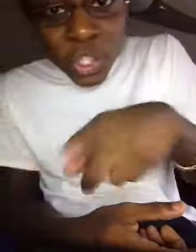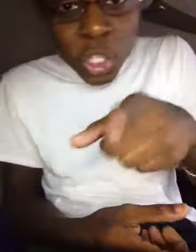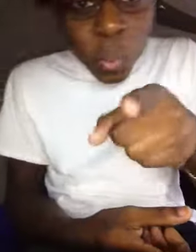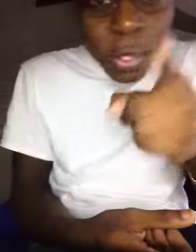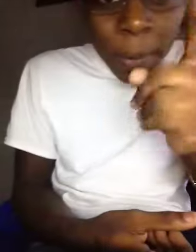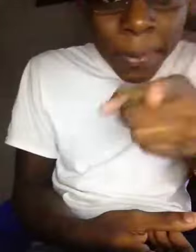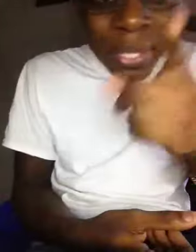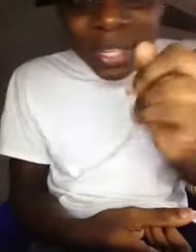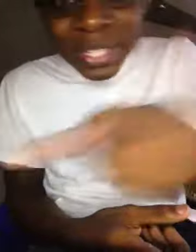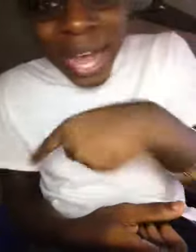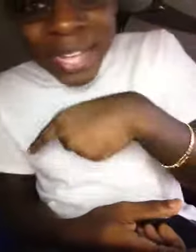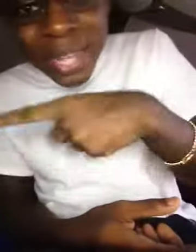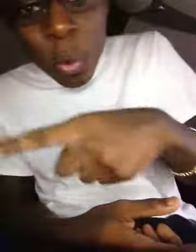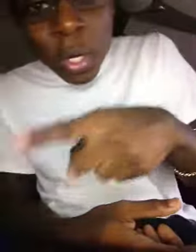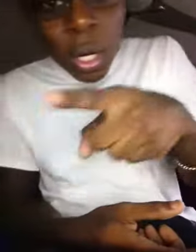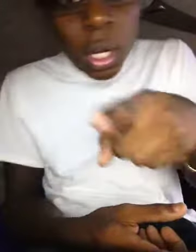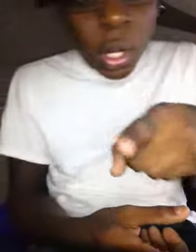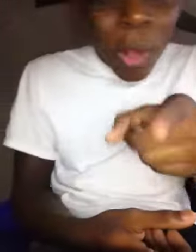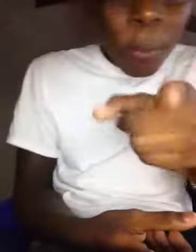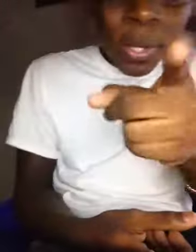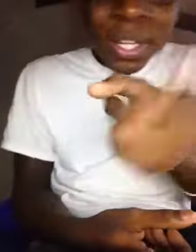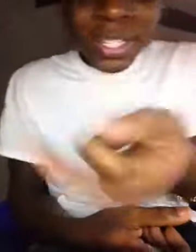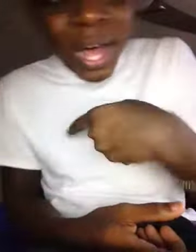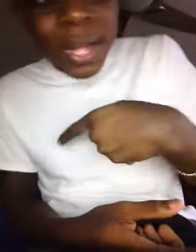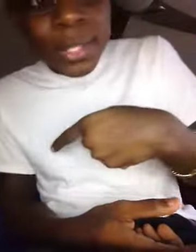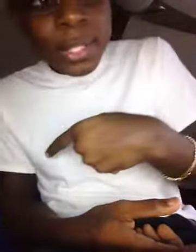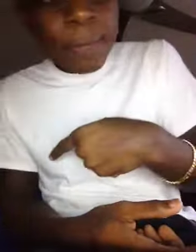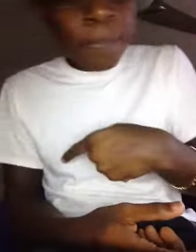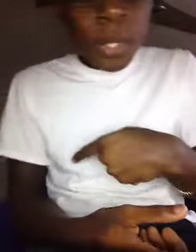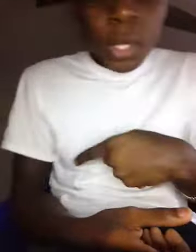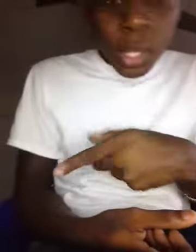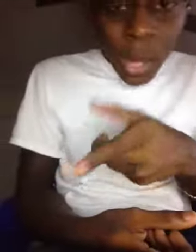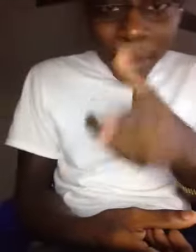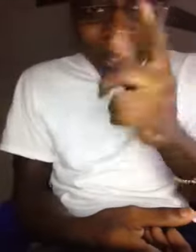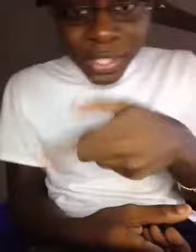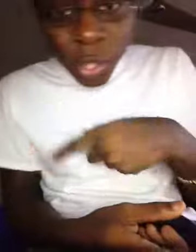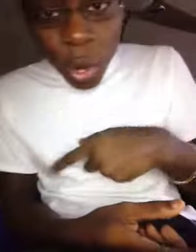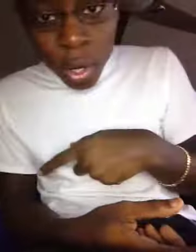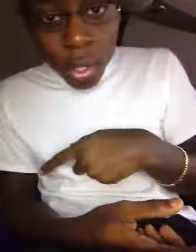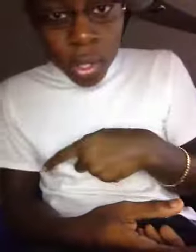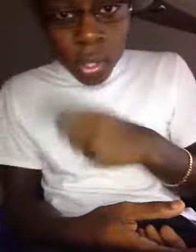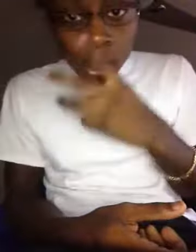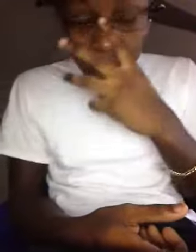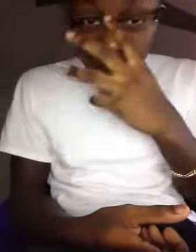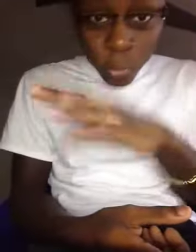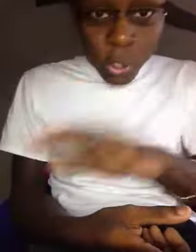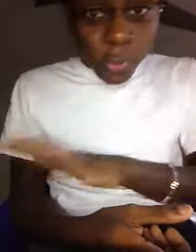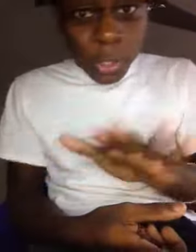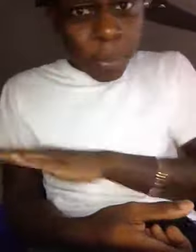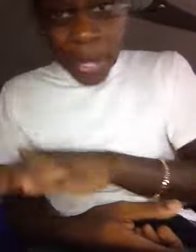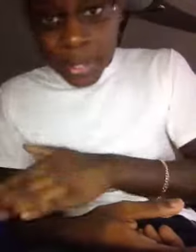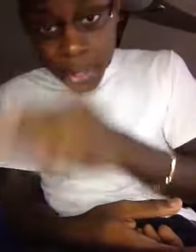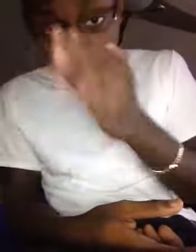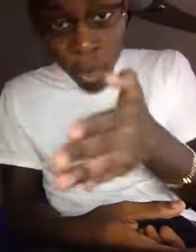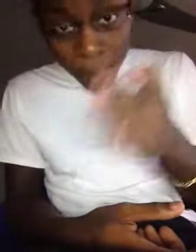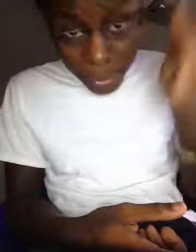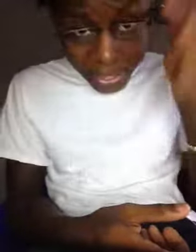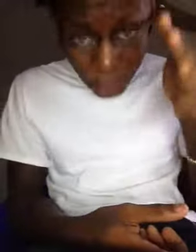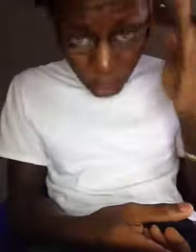just wanna be good lines, wanna rap with good lines, I'm a star, and no disrespect to the rapper, Kendrick